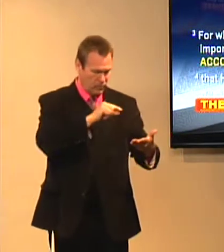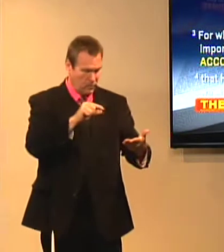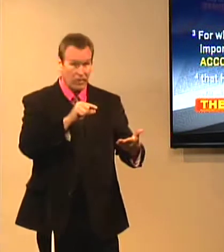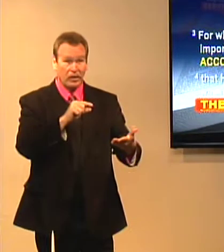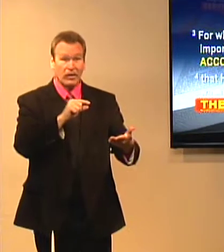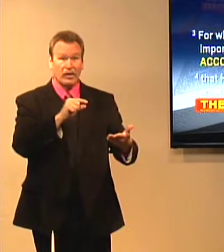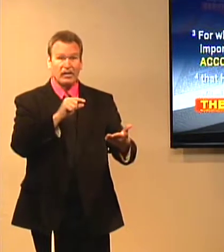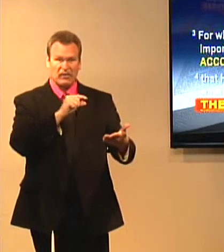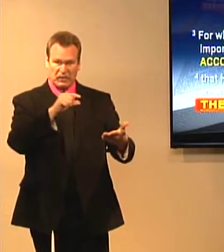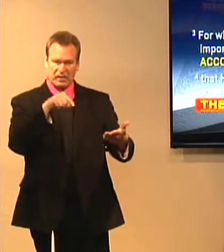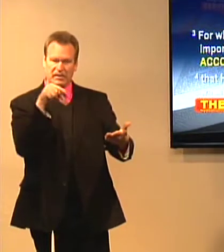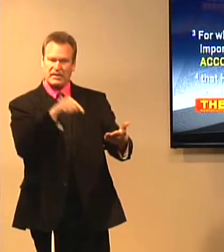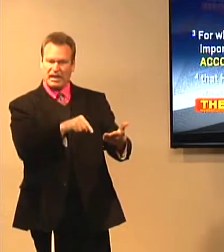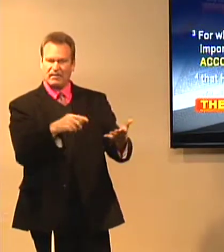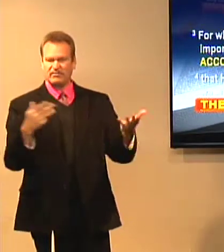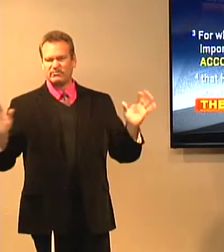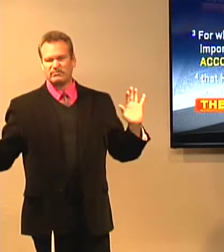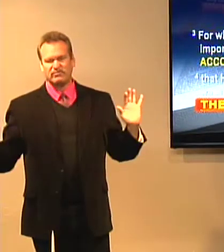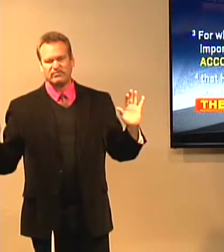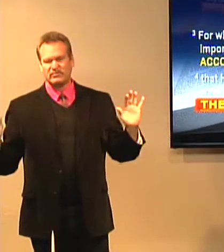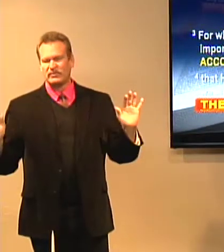According to the scriptures, we see this three times.